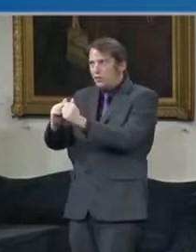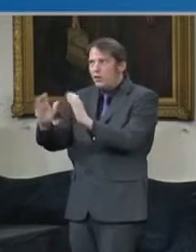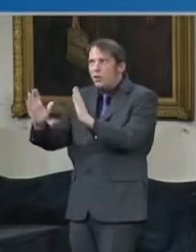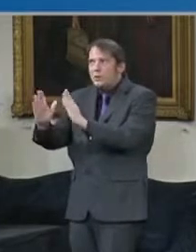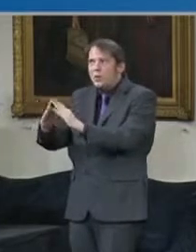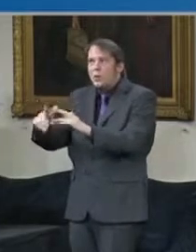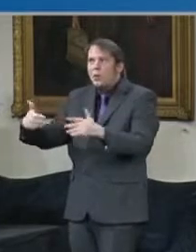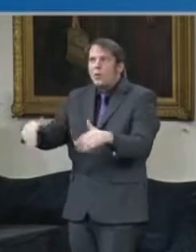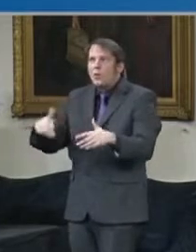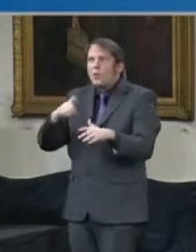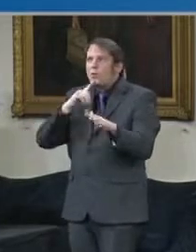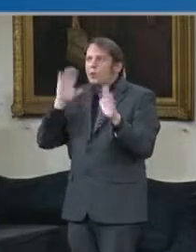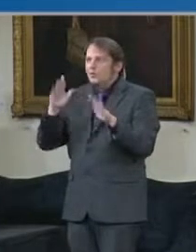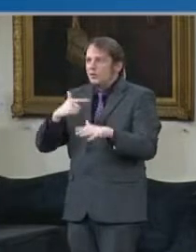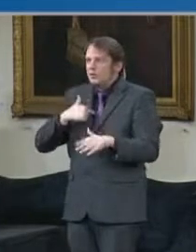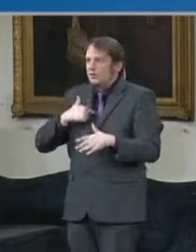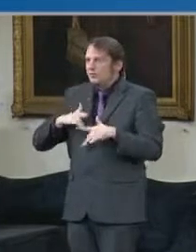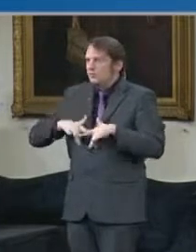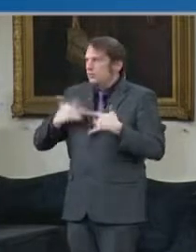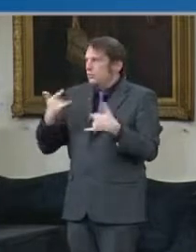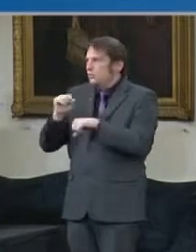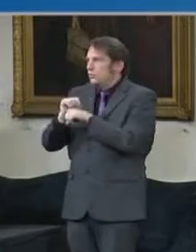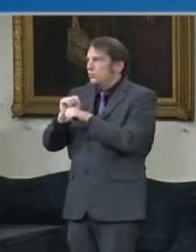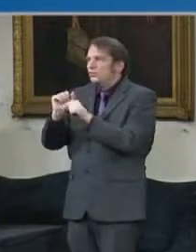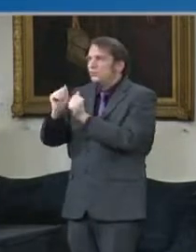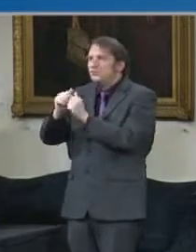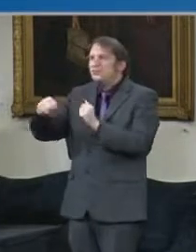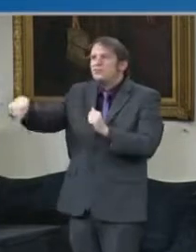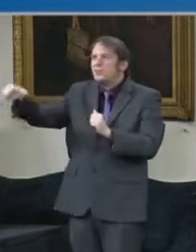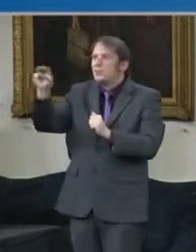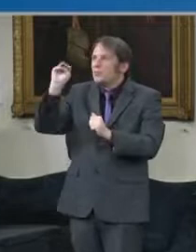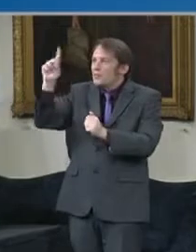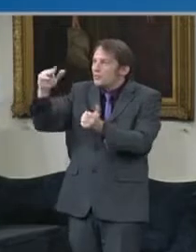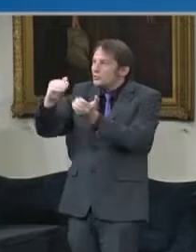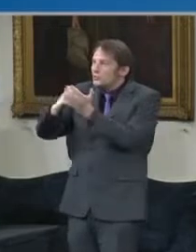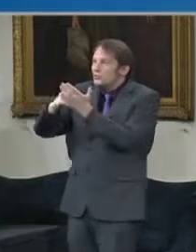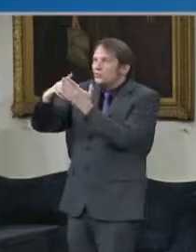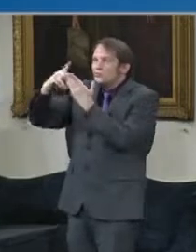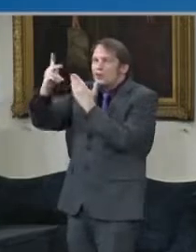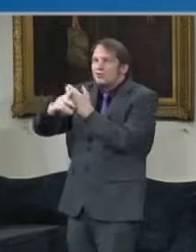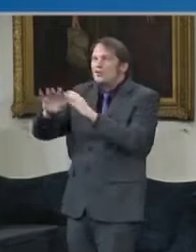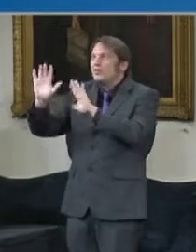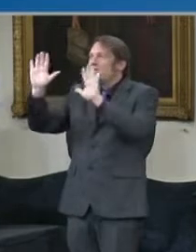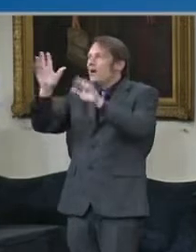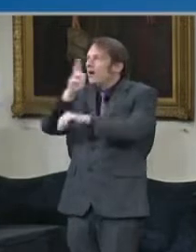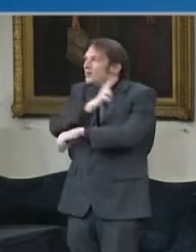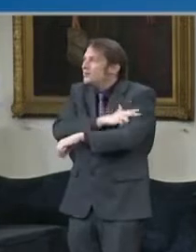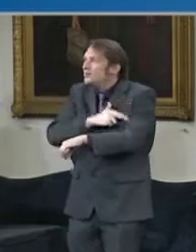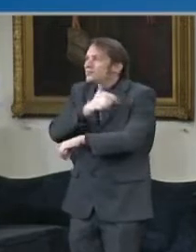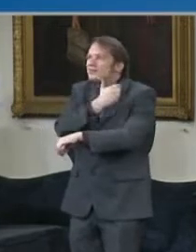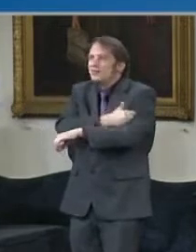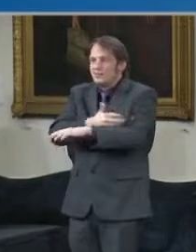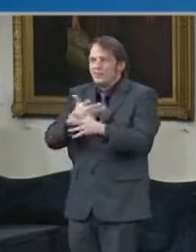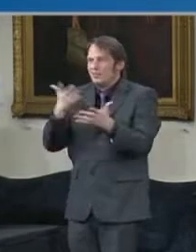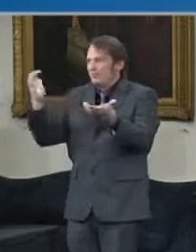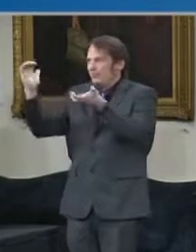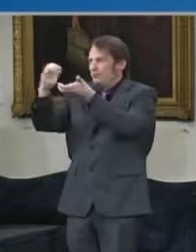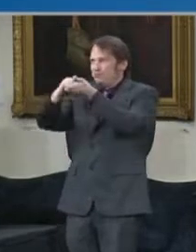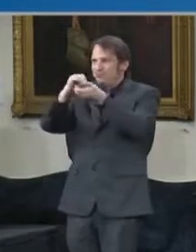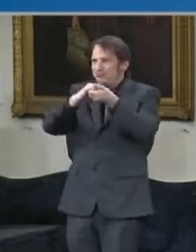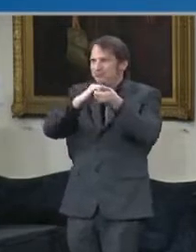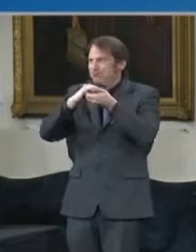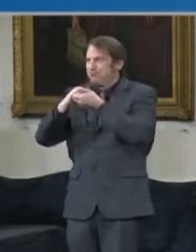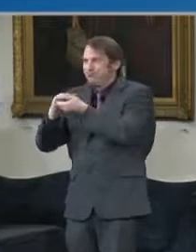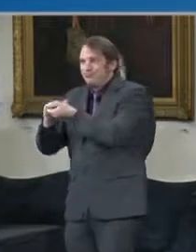health health services cost review commission. The Maryland primary care